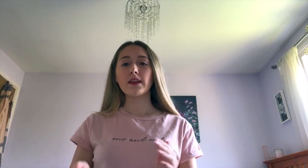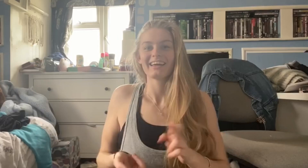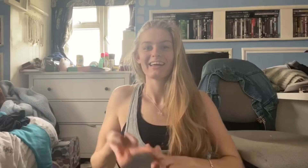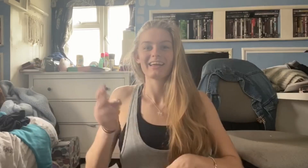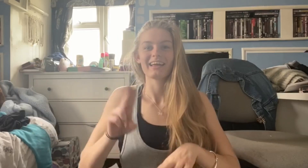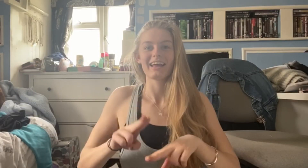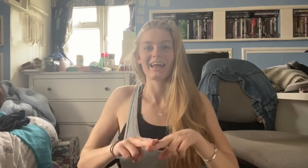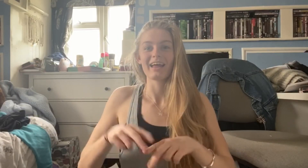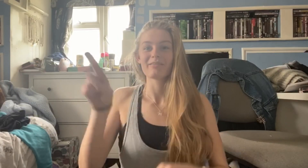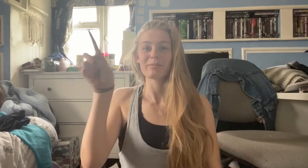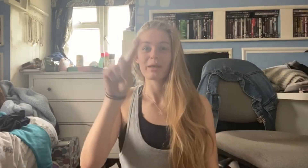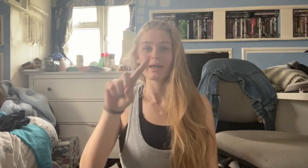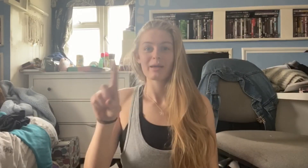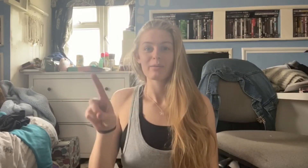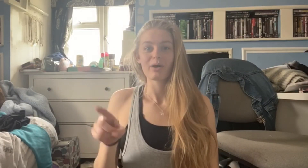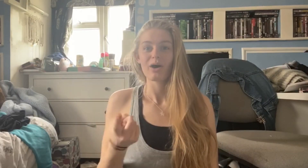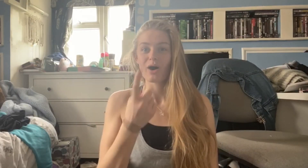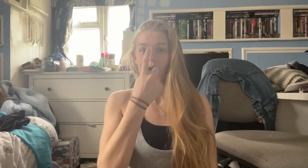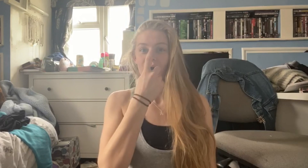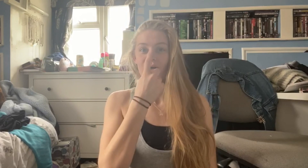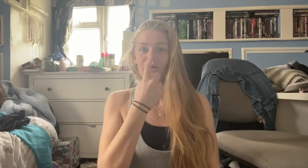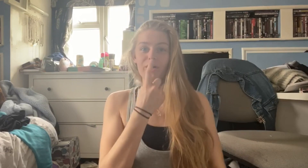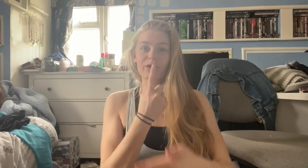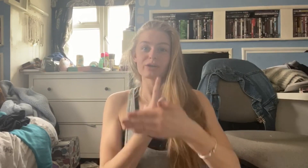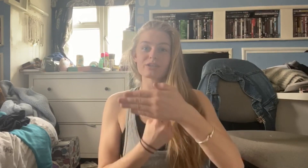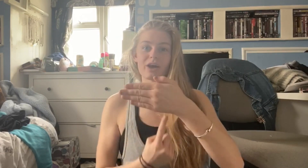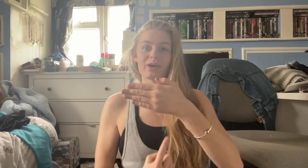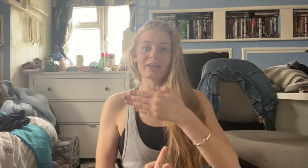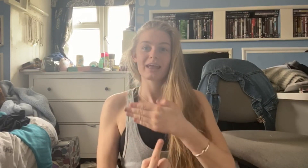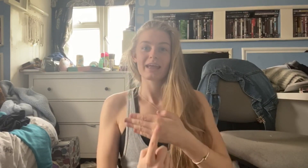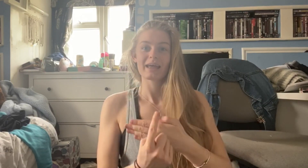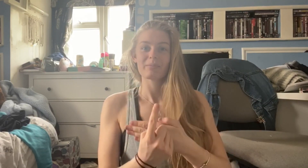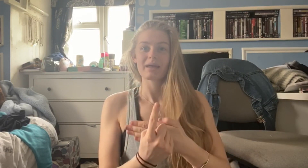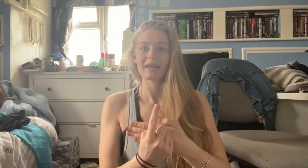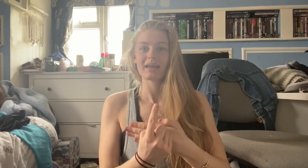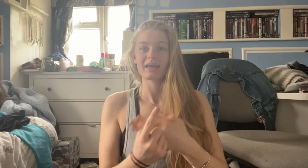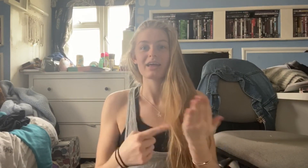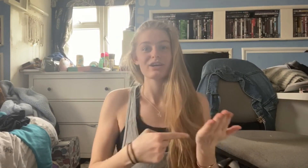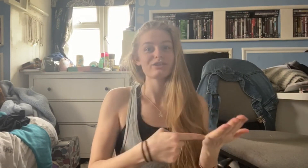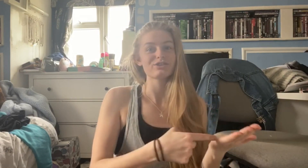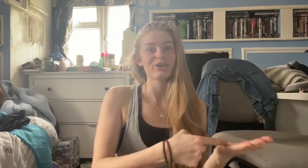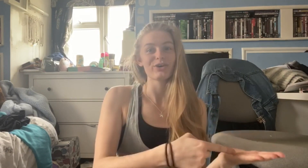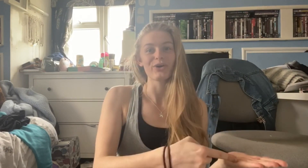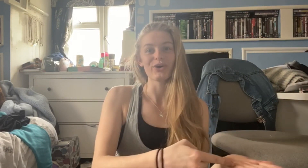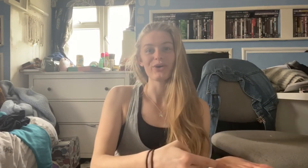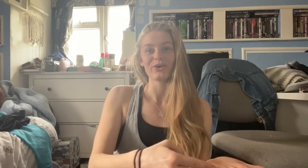And the people who are making it true.